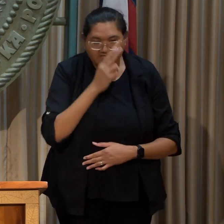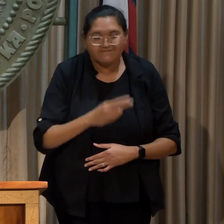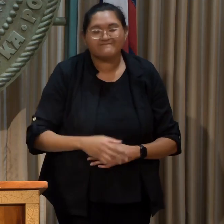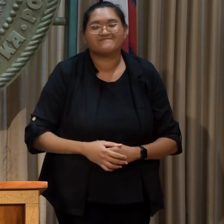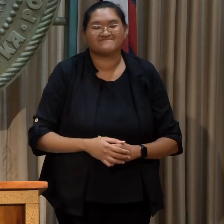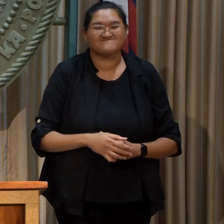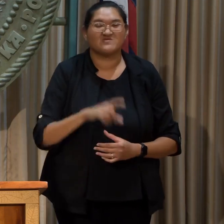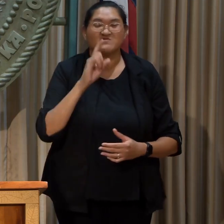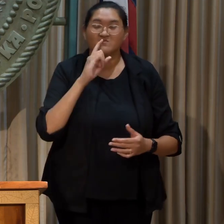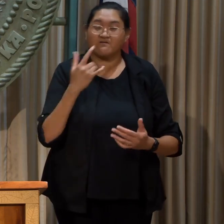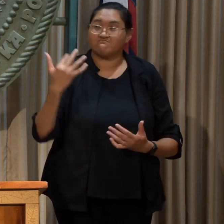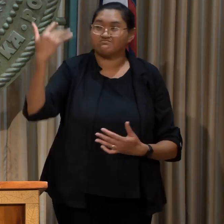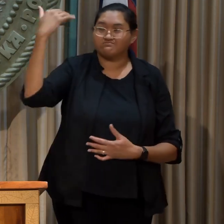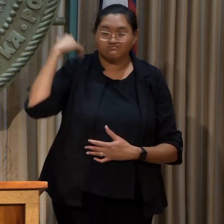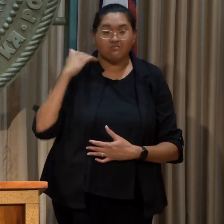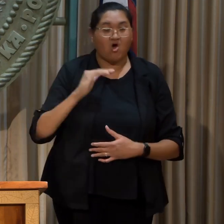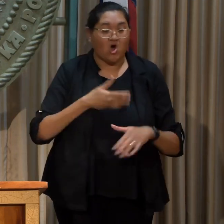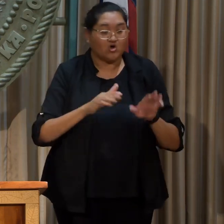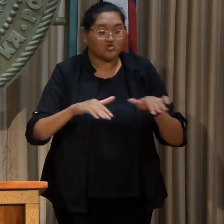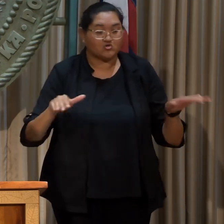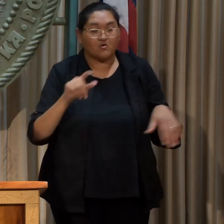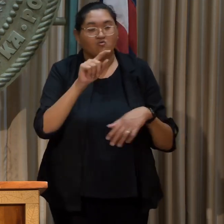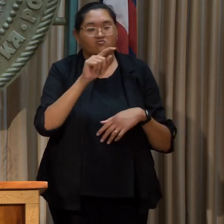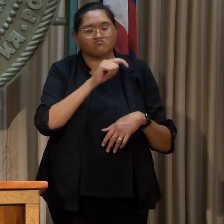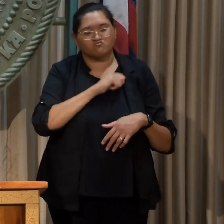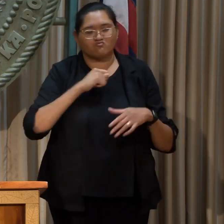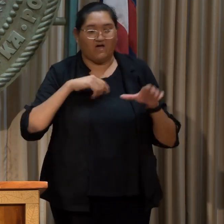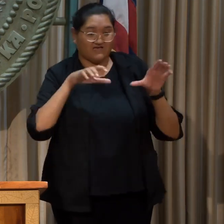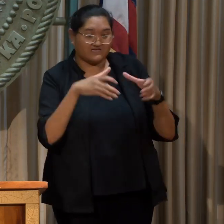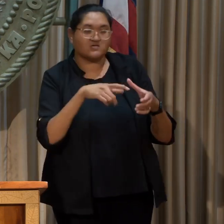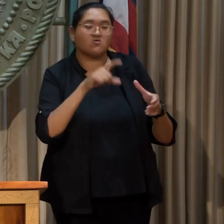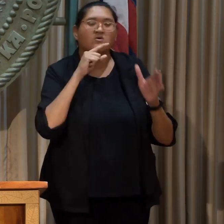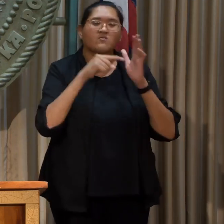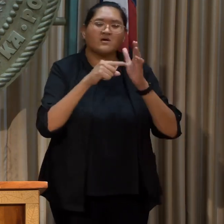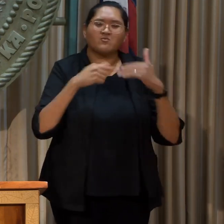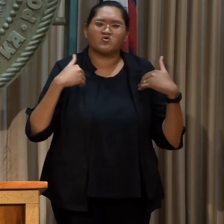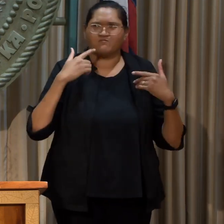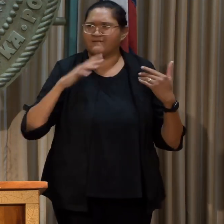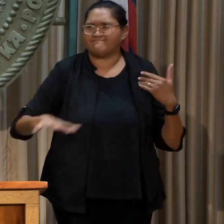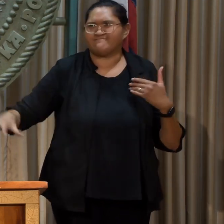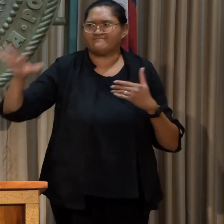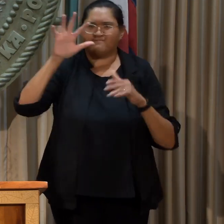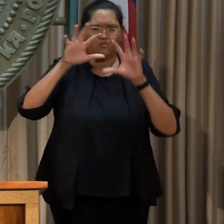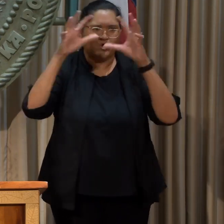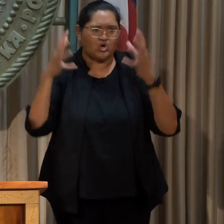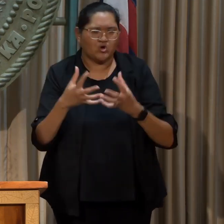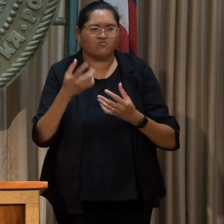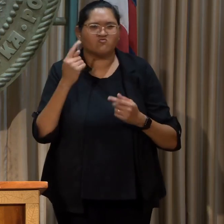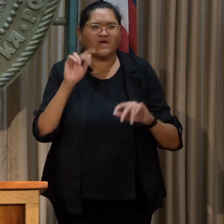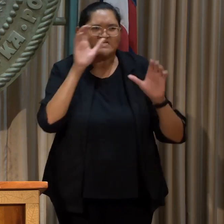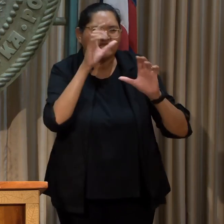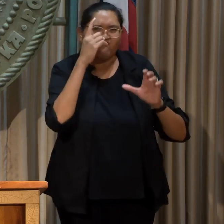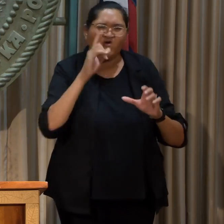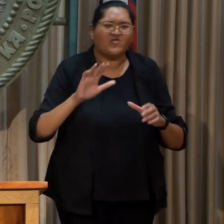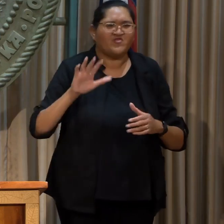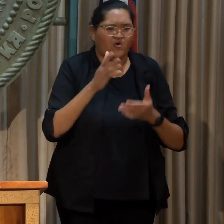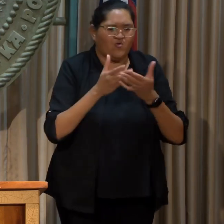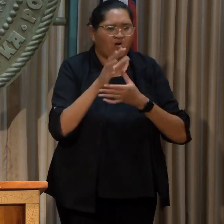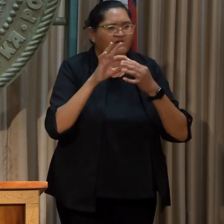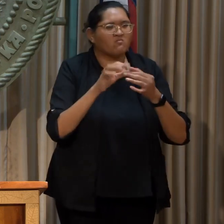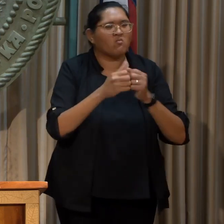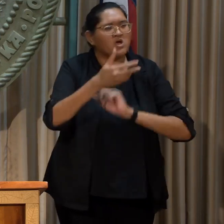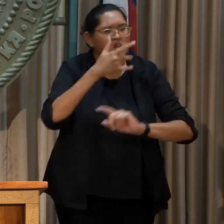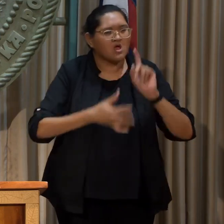Over a decade ago, our Children's Trust began representing youth all around the world seeking judicial protection of their climate rights.